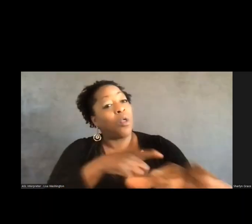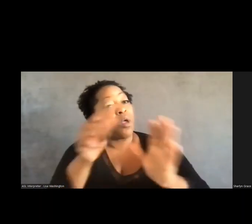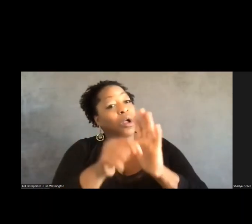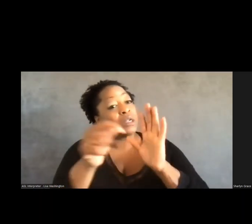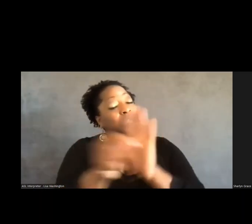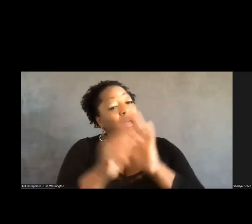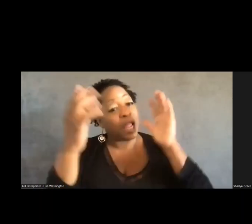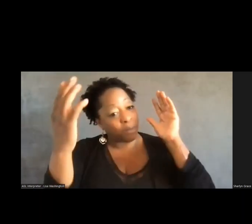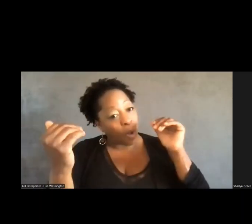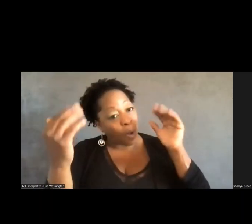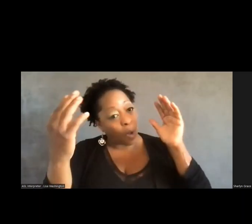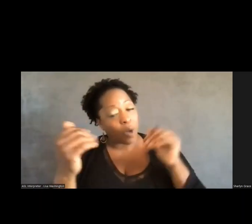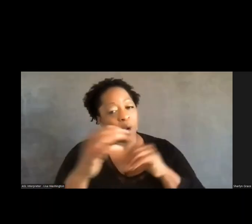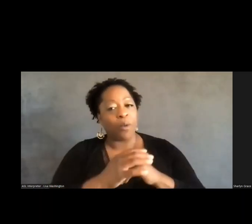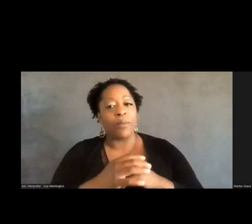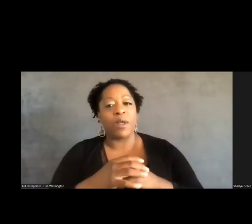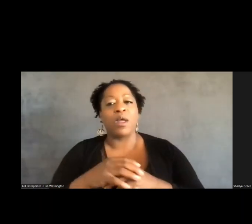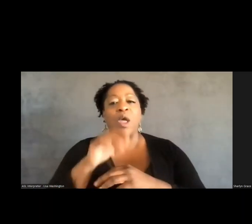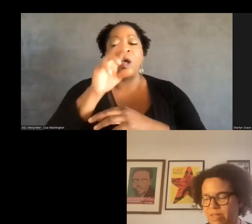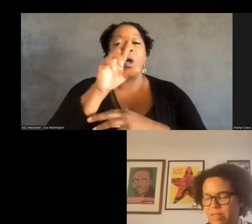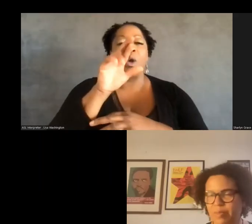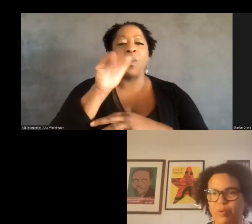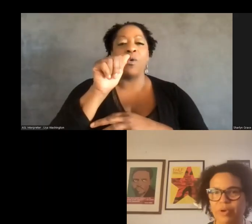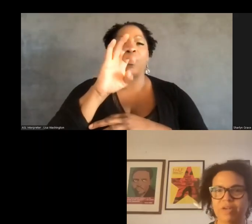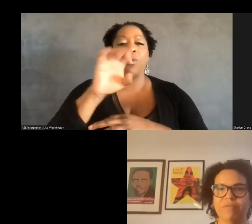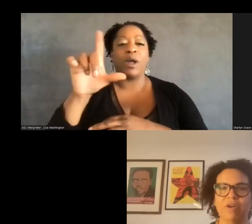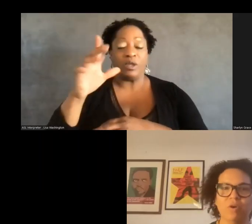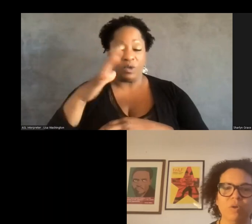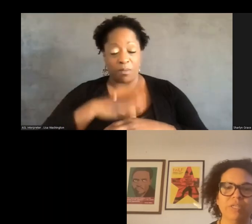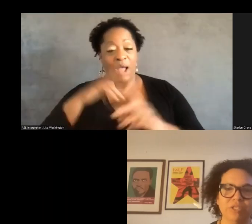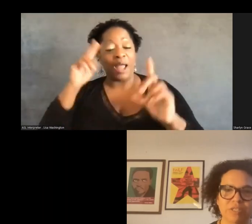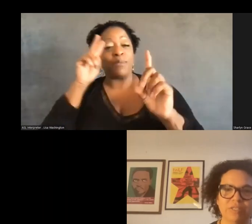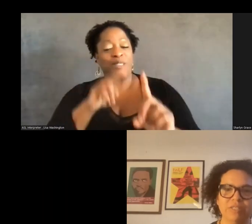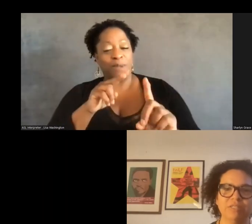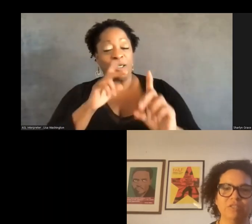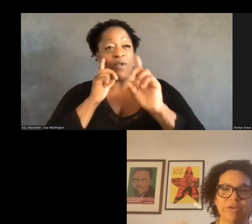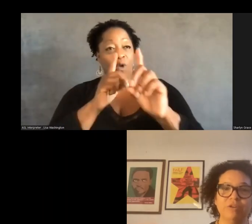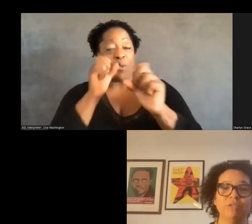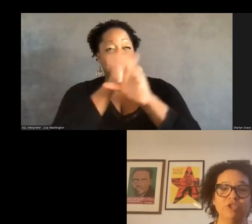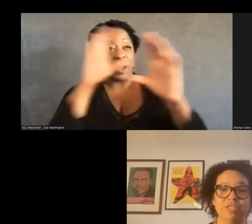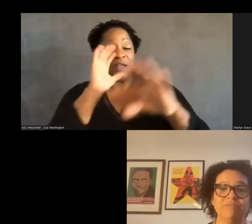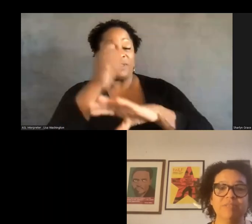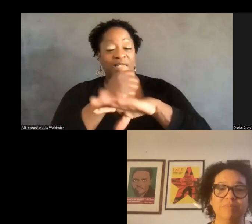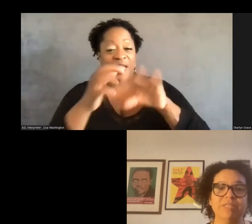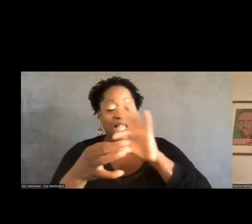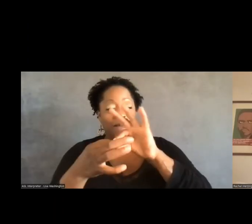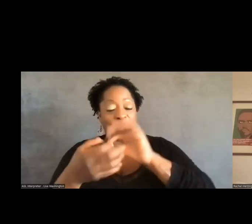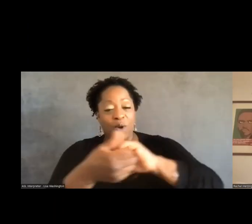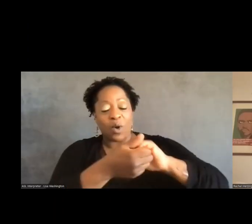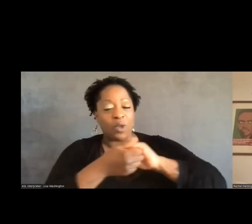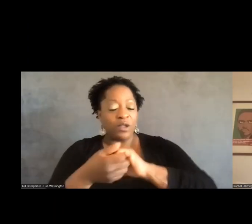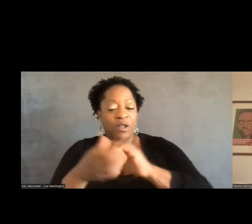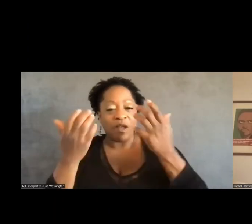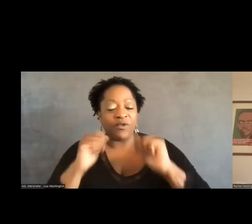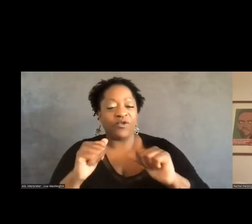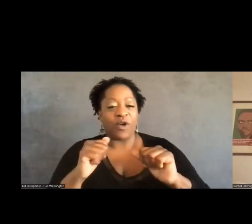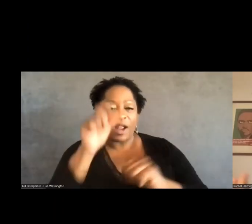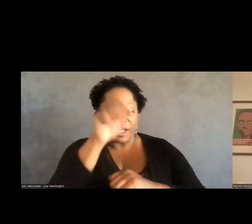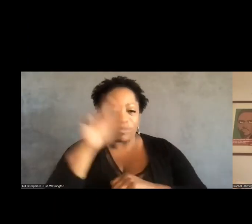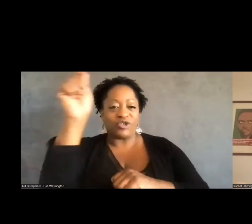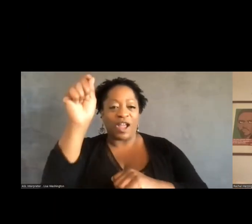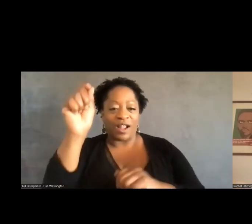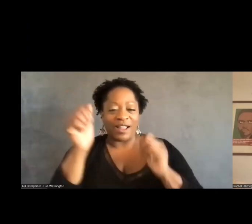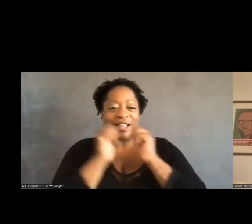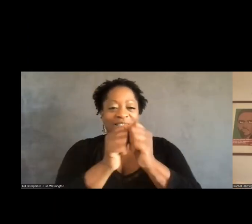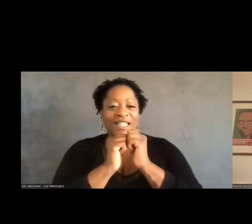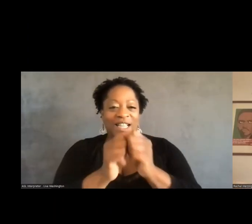Yeah, I think my perspective is that the point of a coalition is to try to achieve something together, not to